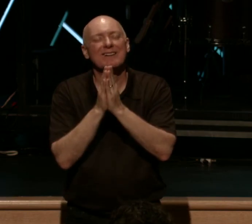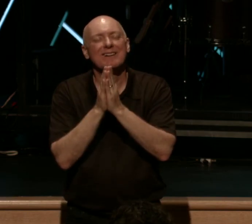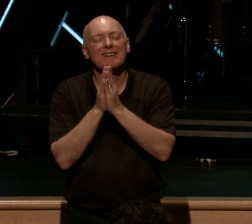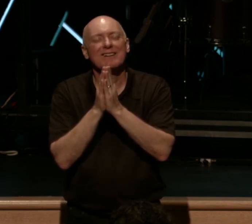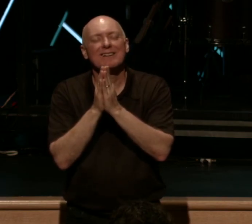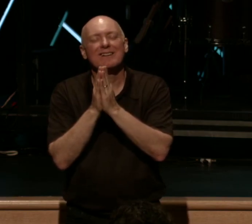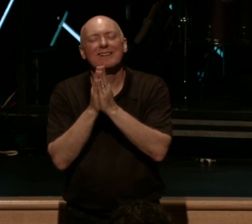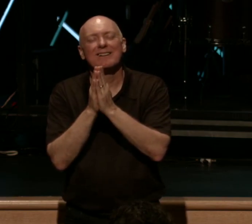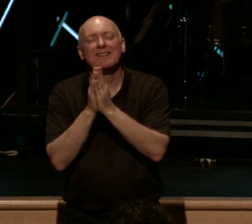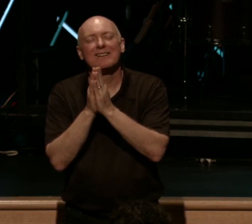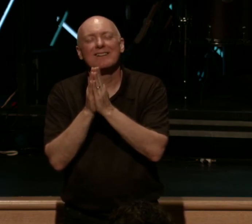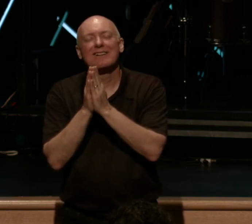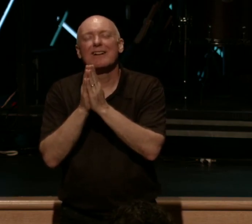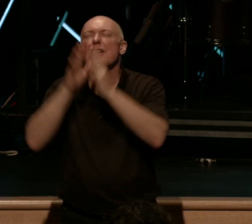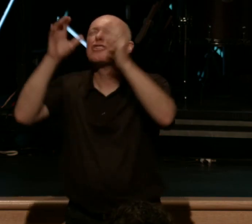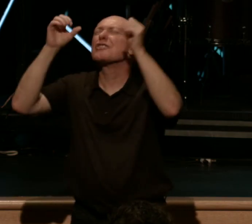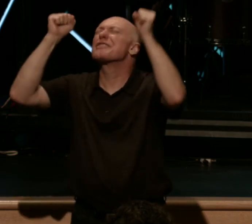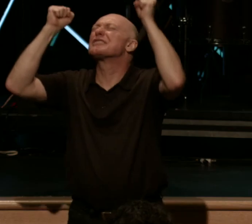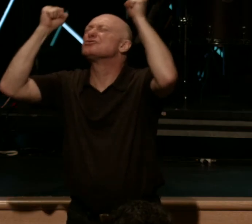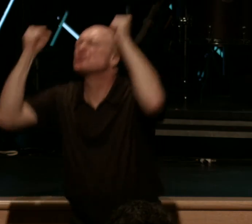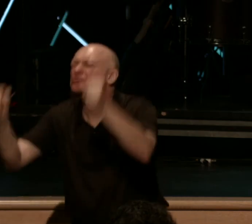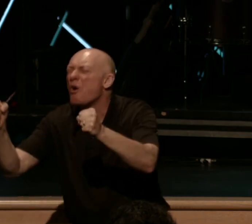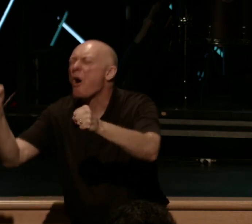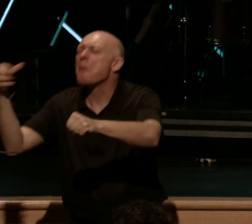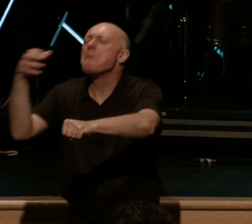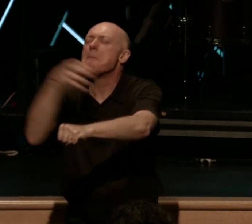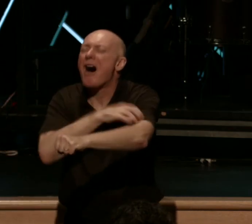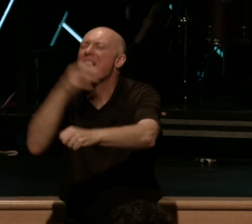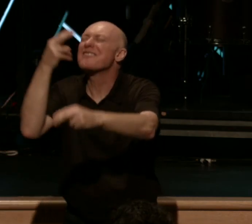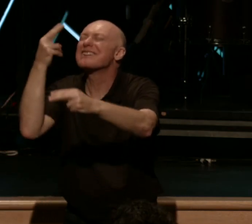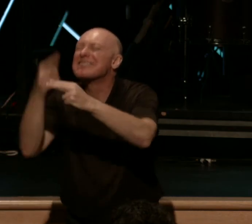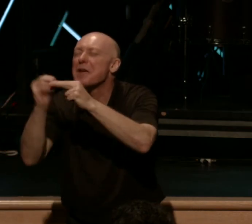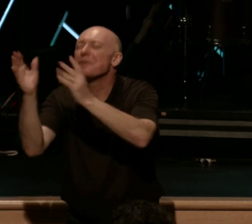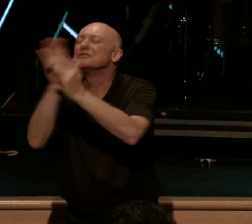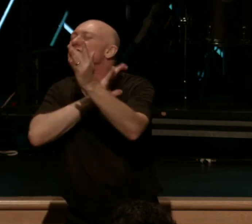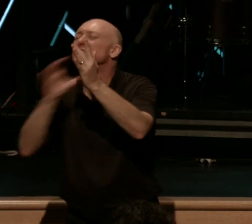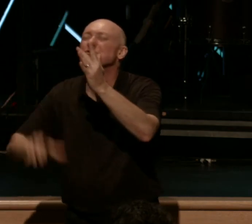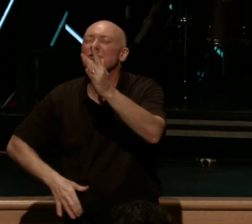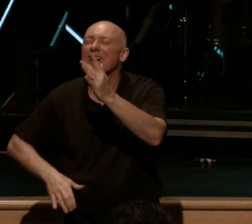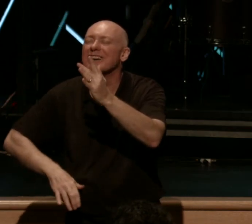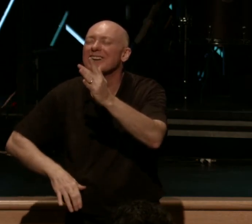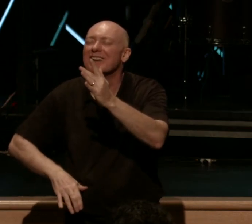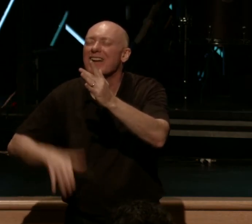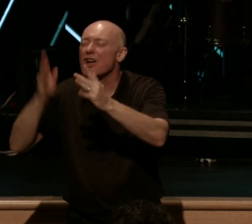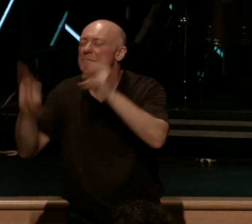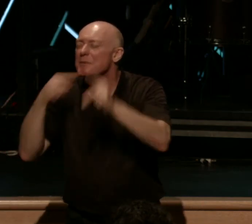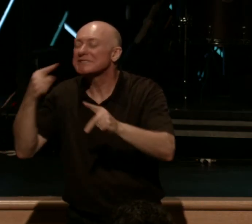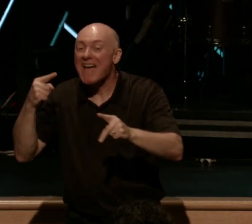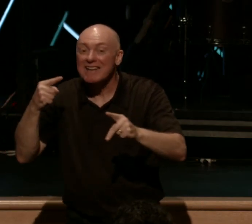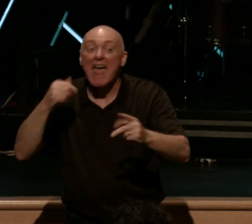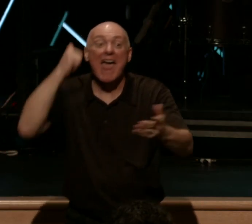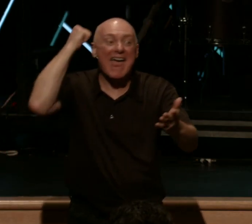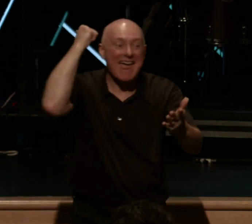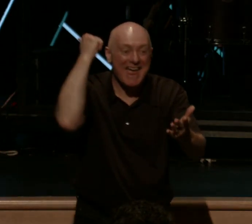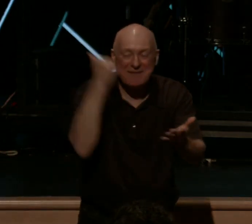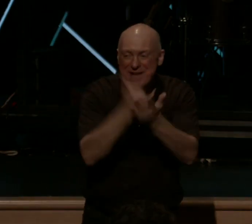And that is the strong and powerful name of Jesus Christ. And God's people said, Amen. Amen. Amen.